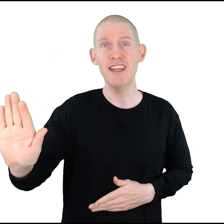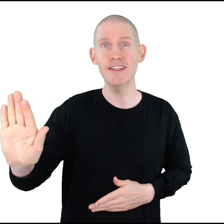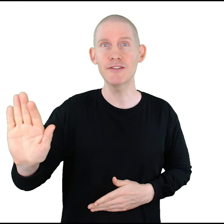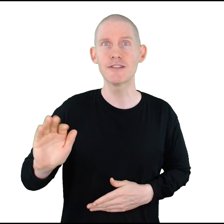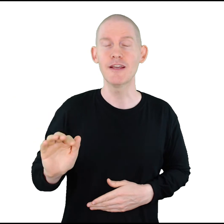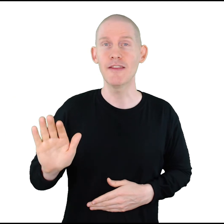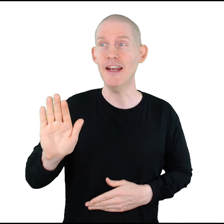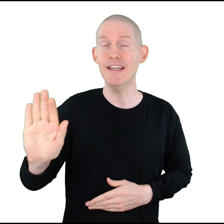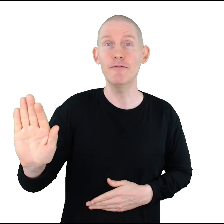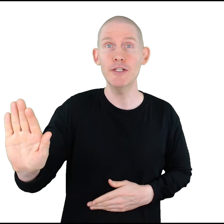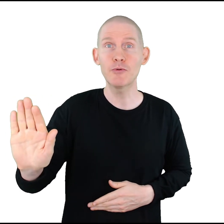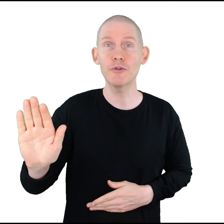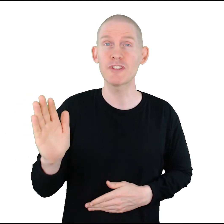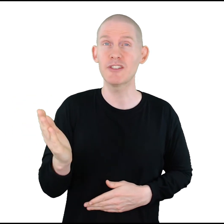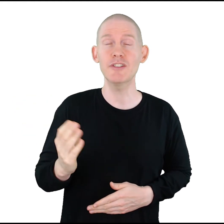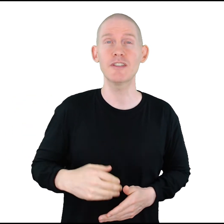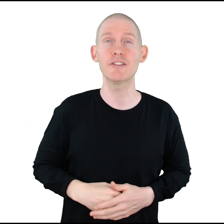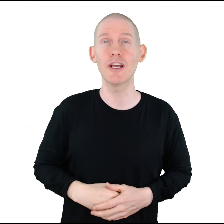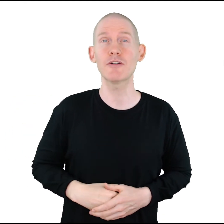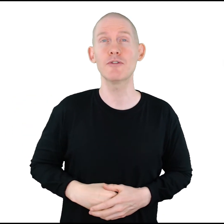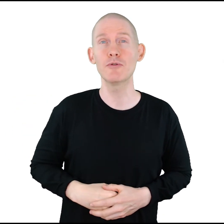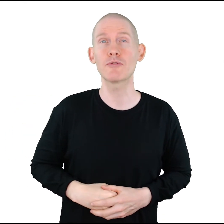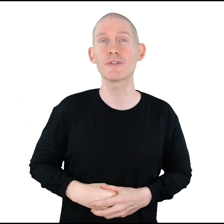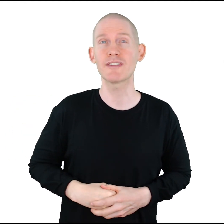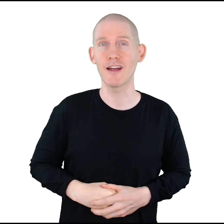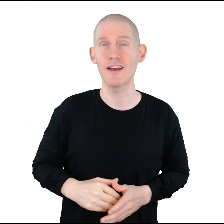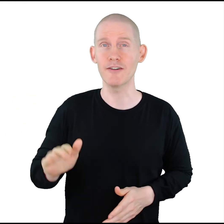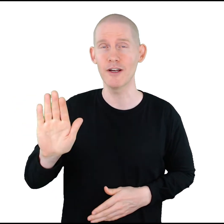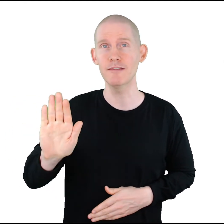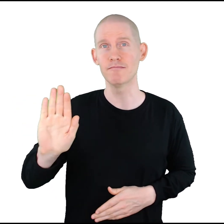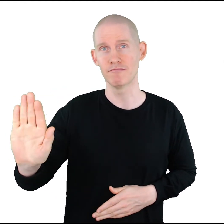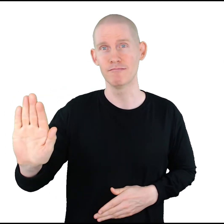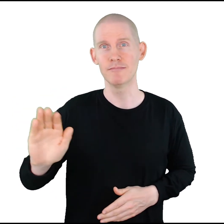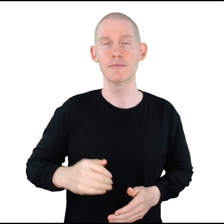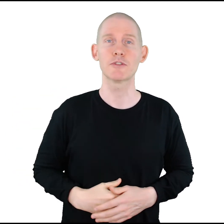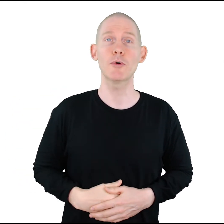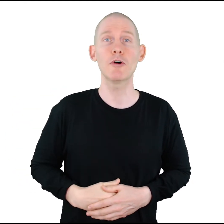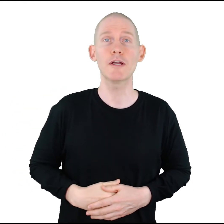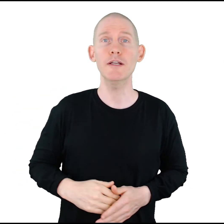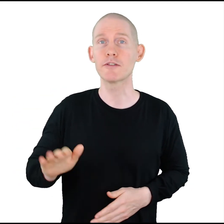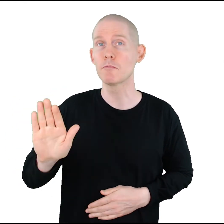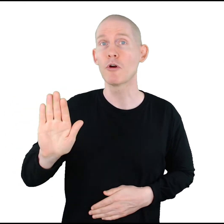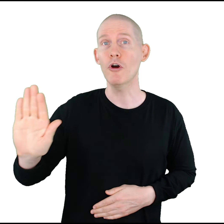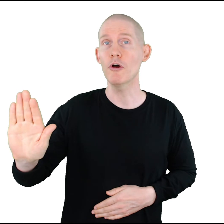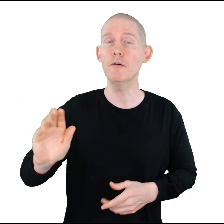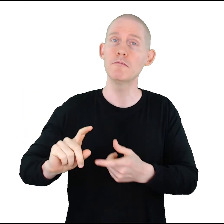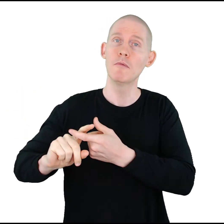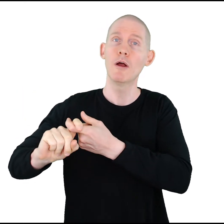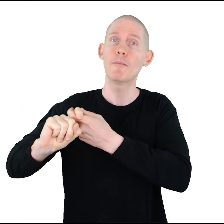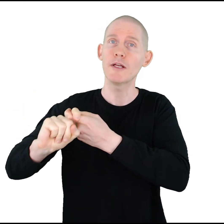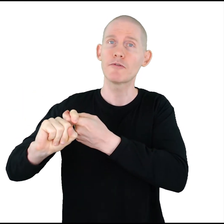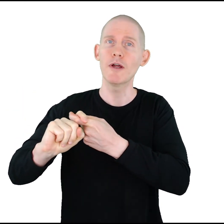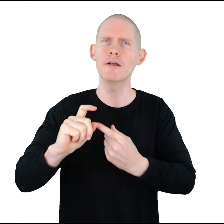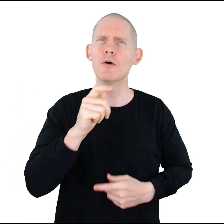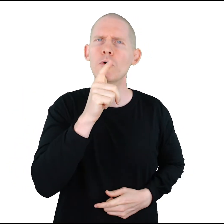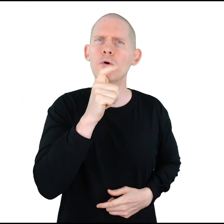his, that individual's, it's just a gender-neutral sign, right? So we go like this. Her best friend who.